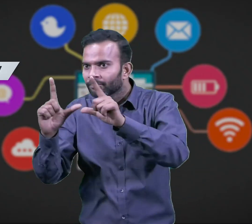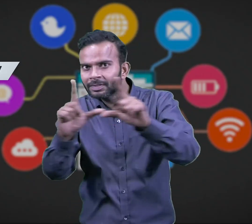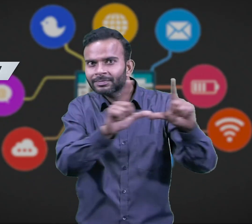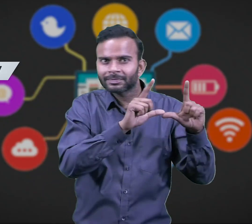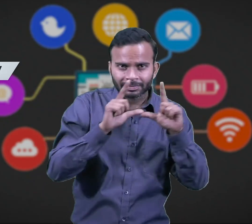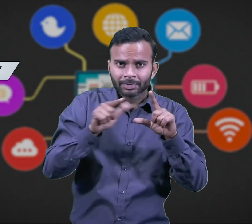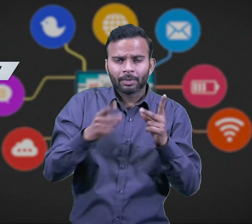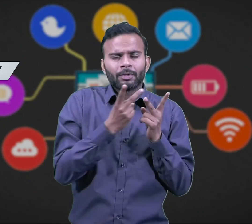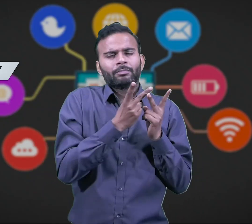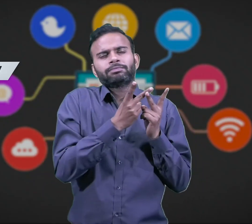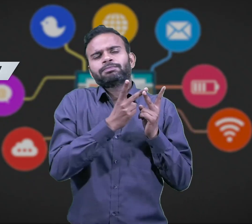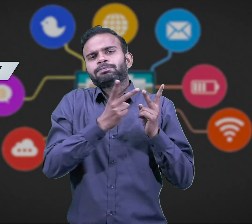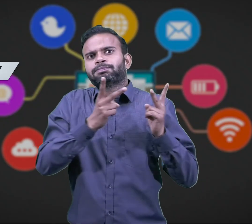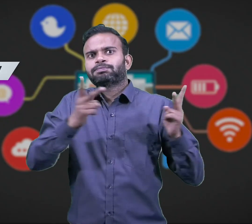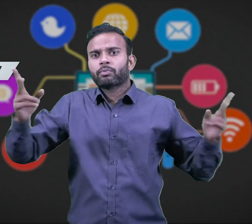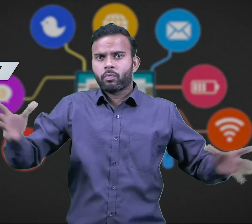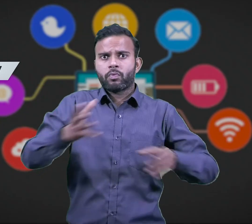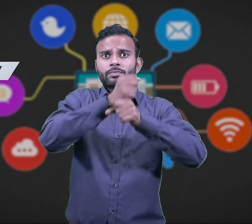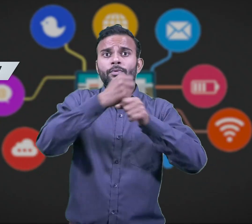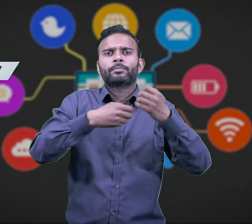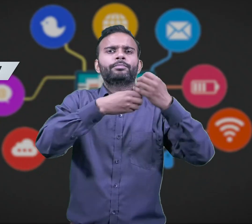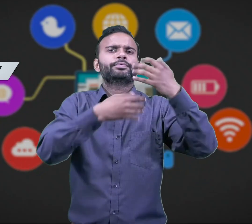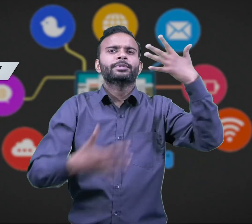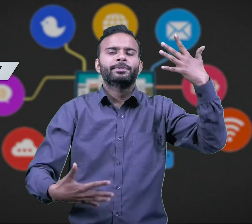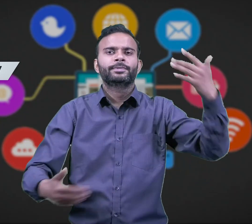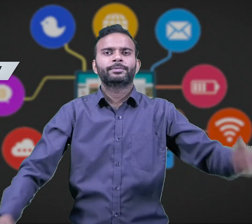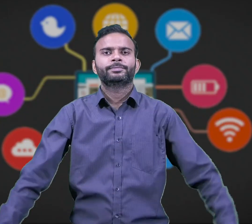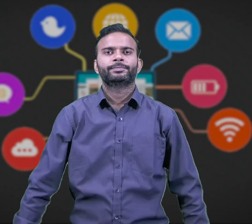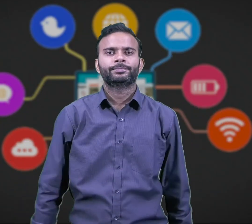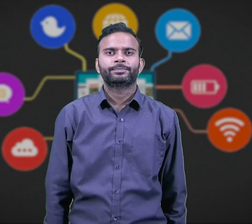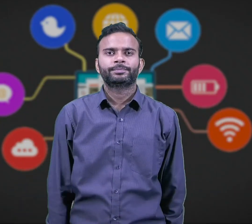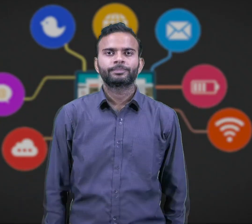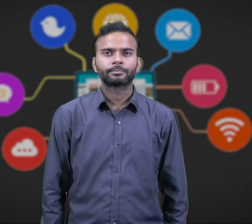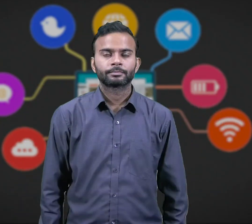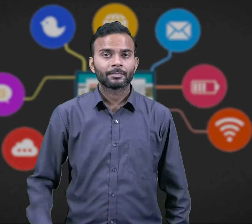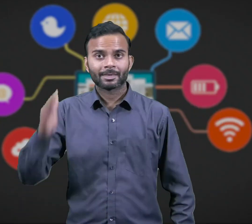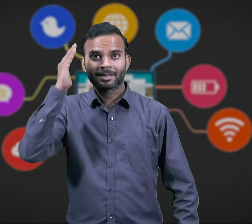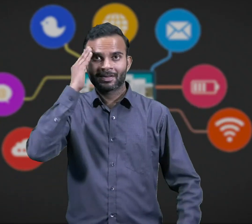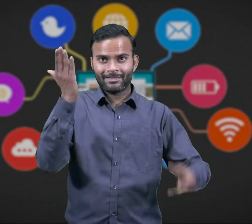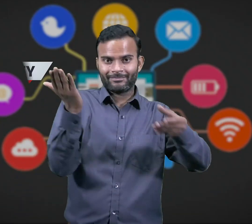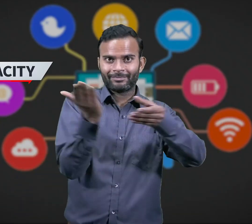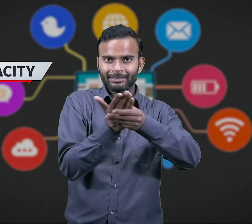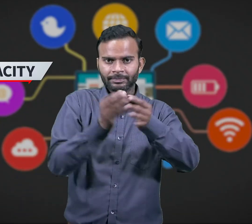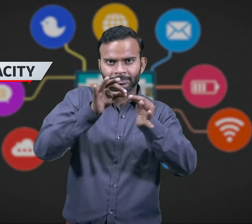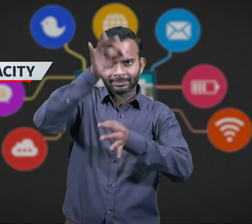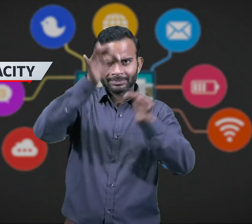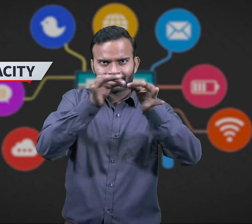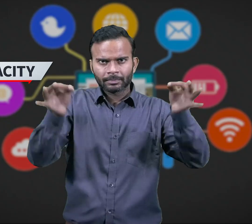recording. A computer can perform different kinds of work. Storage capacity